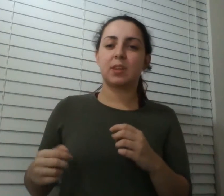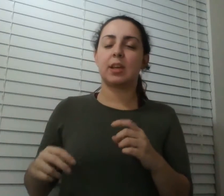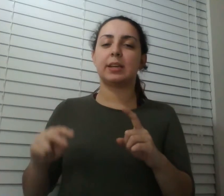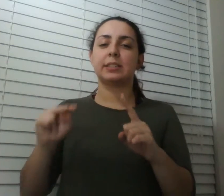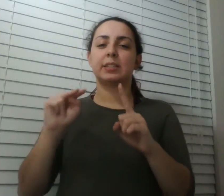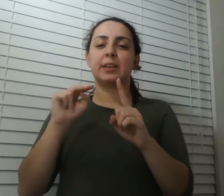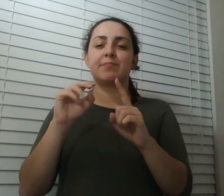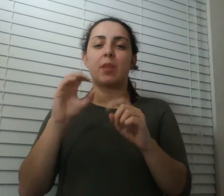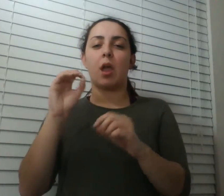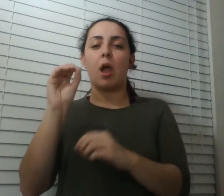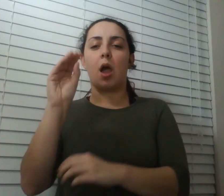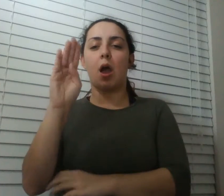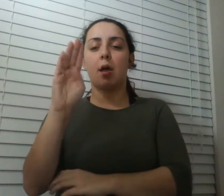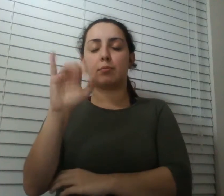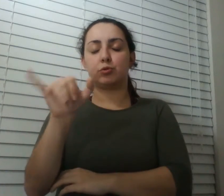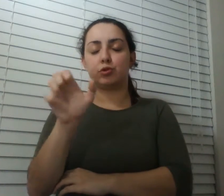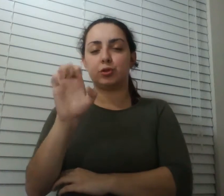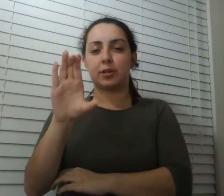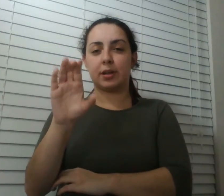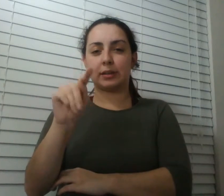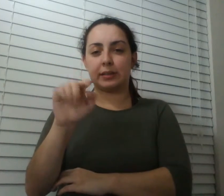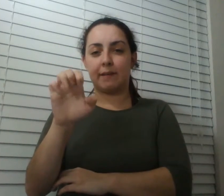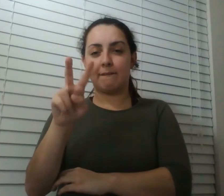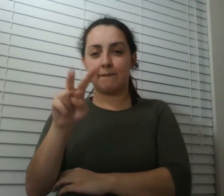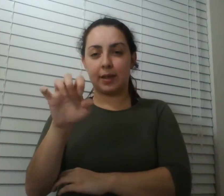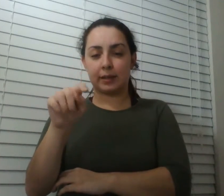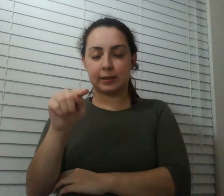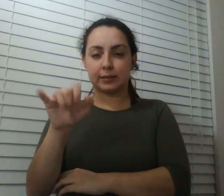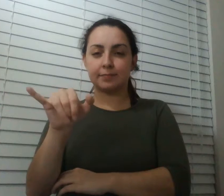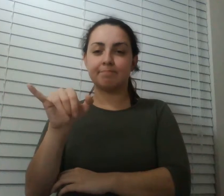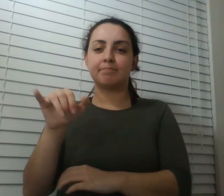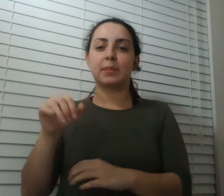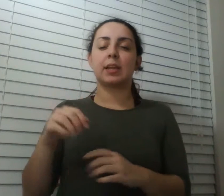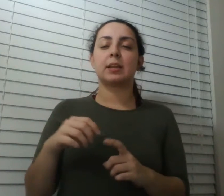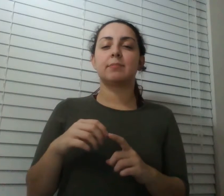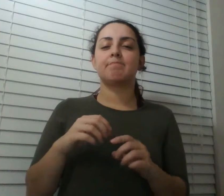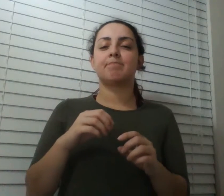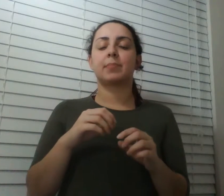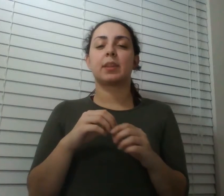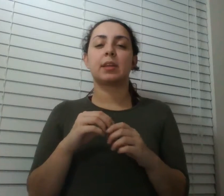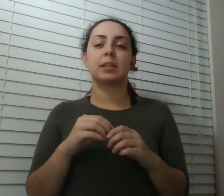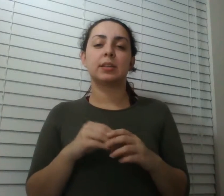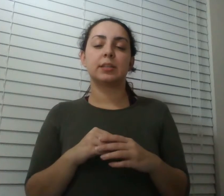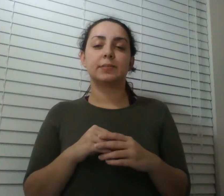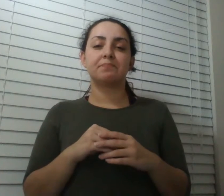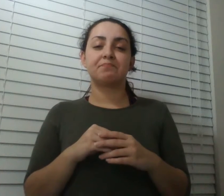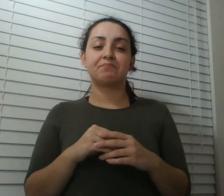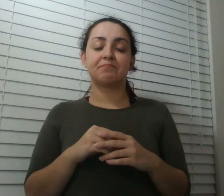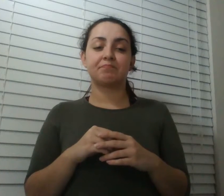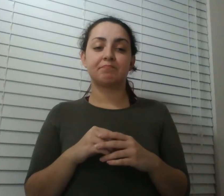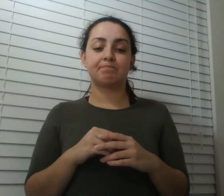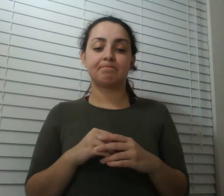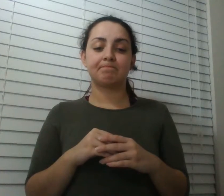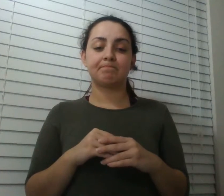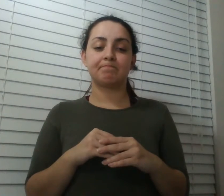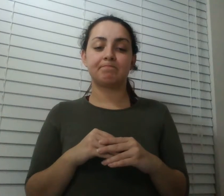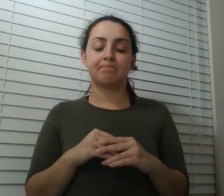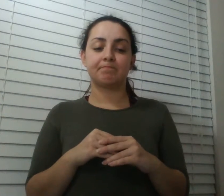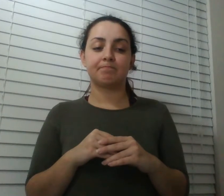and interests from the object of study and uh he had these wire rimmed glasses and i remember if uh if uh